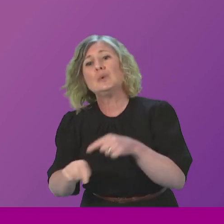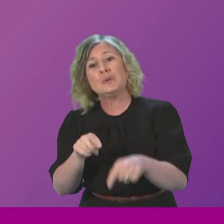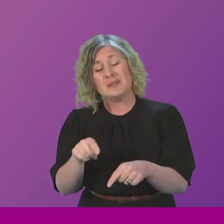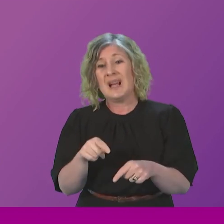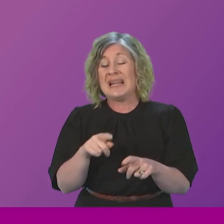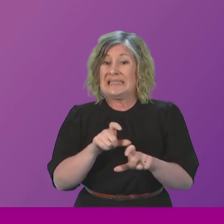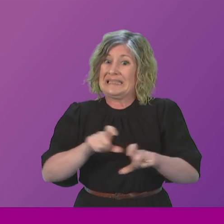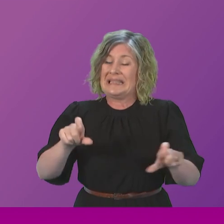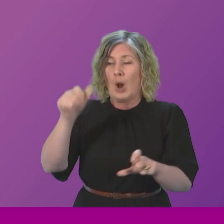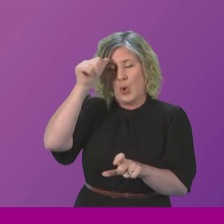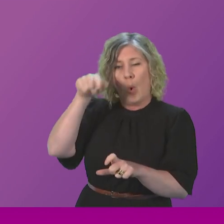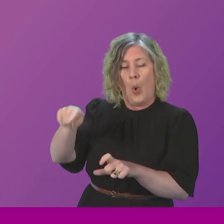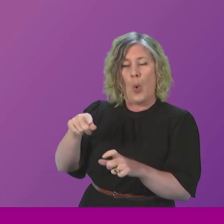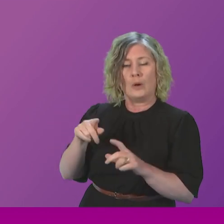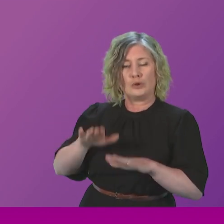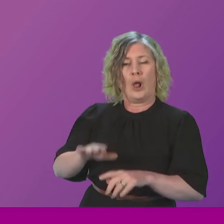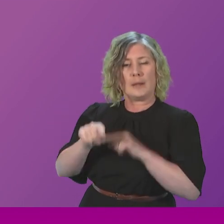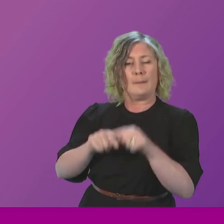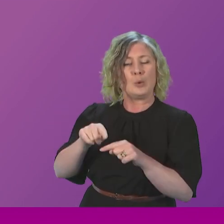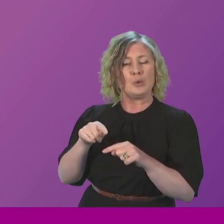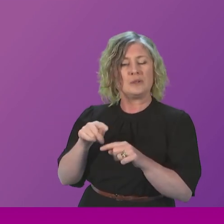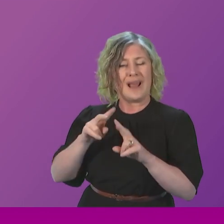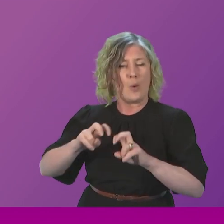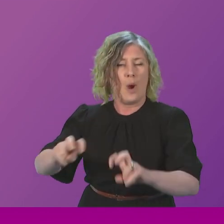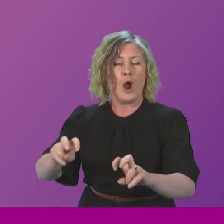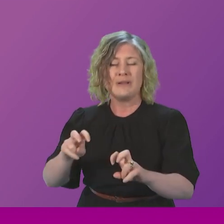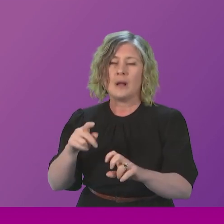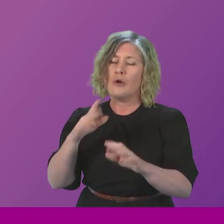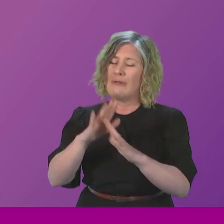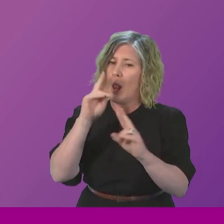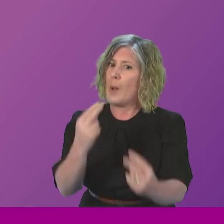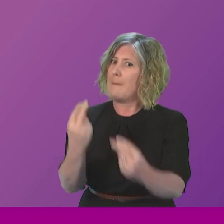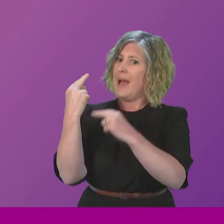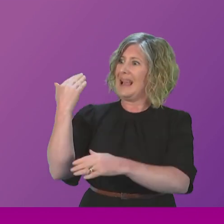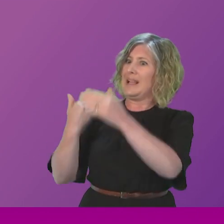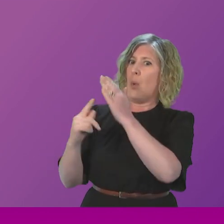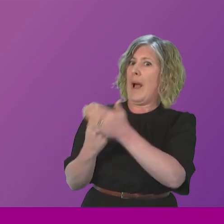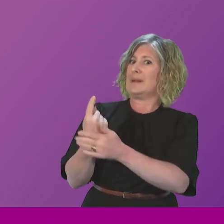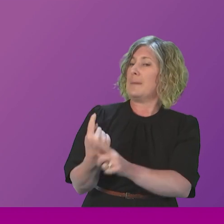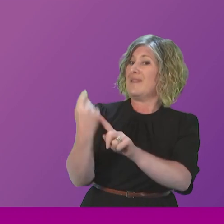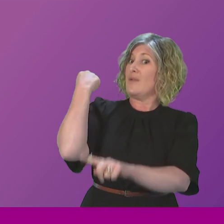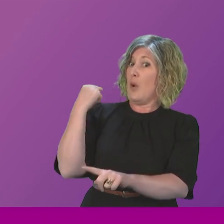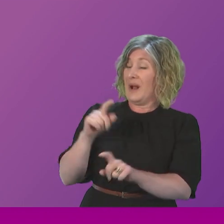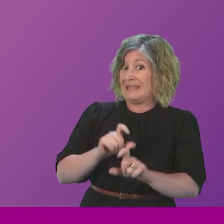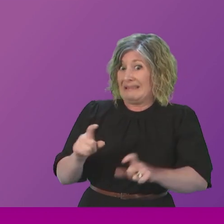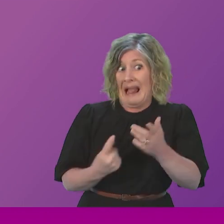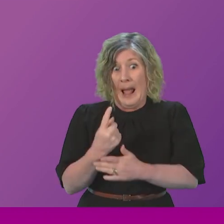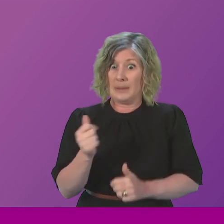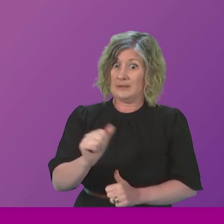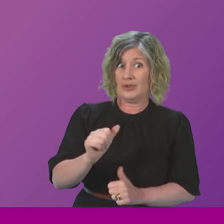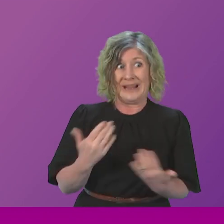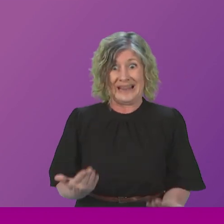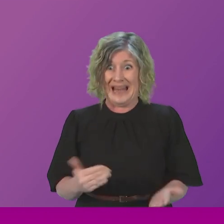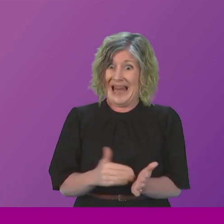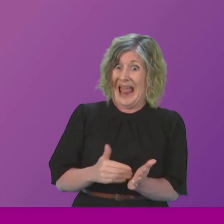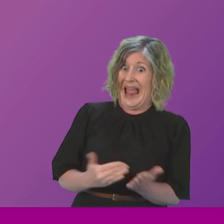child abuse inquiry remit is narrow and only focuses on historic abuse and specifically to children living in care. So can I ask the